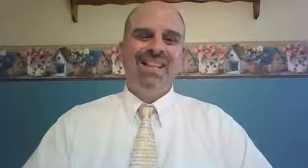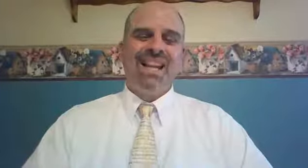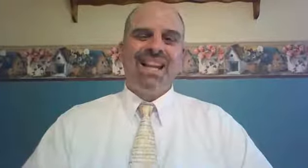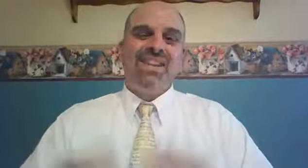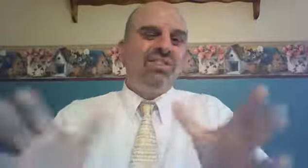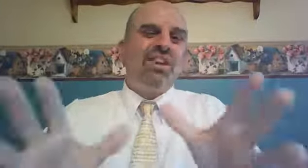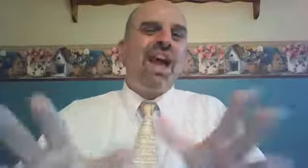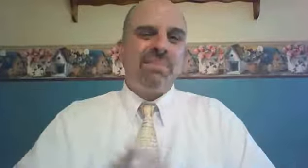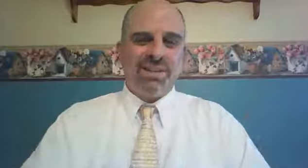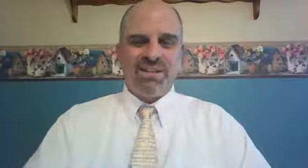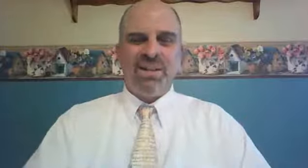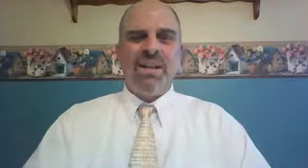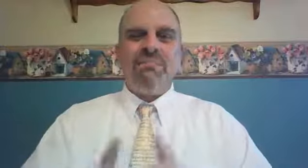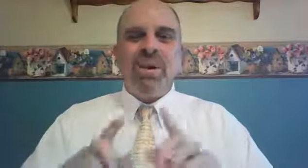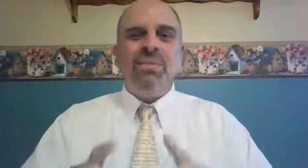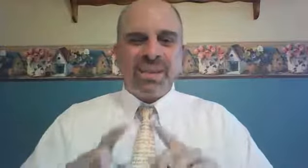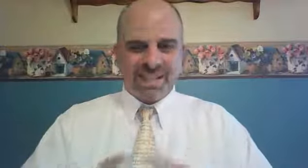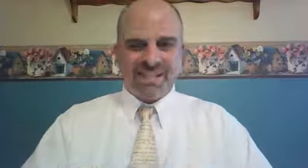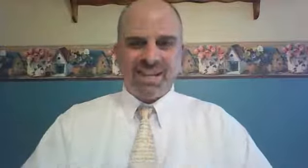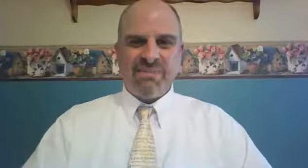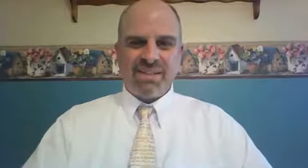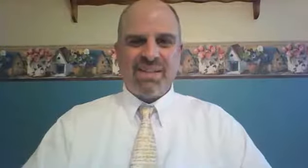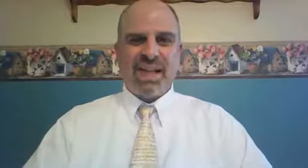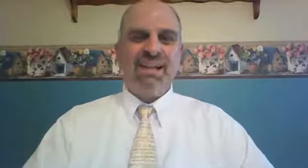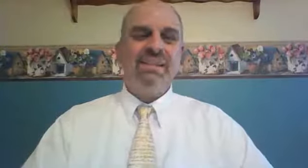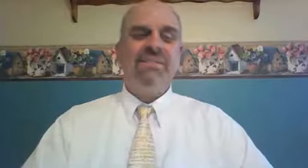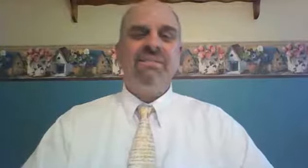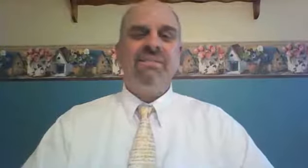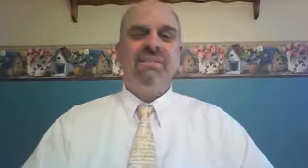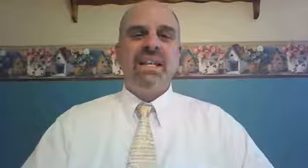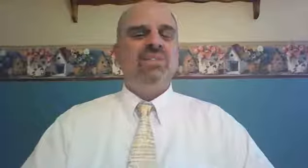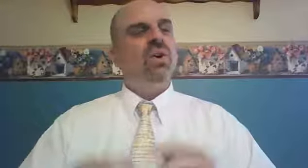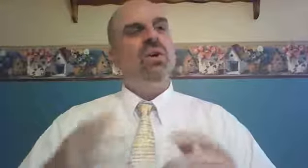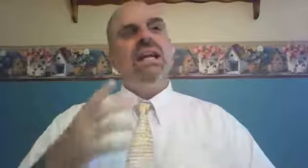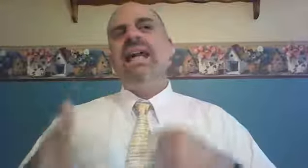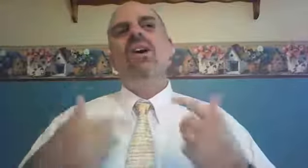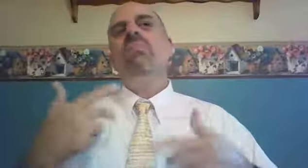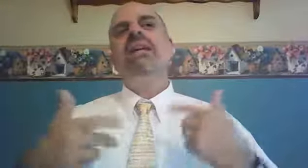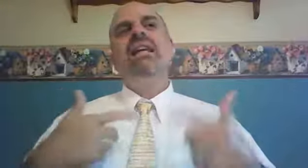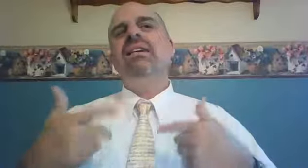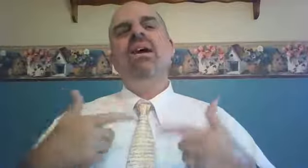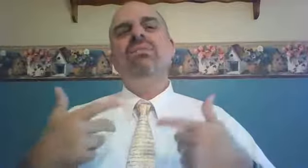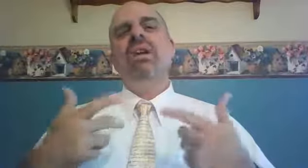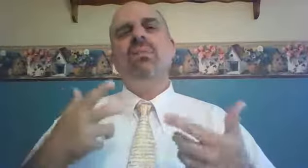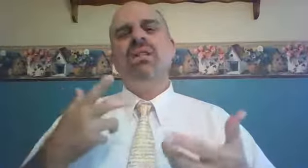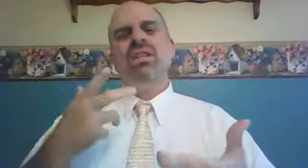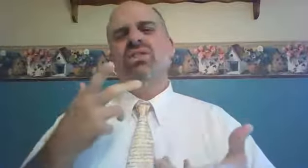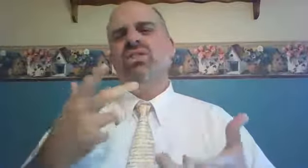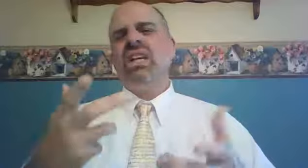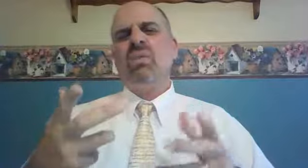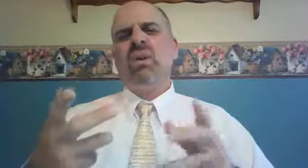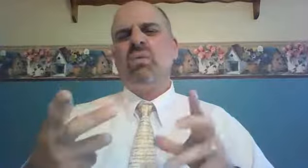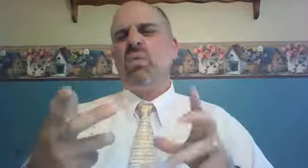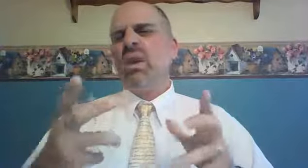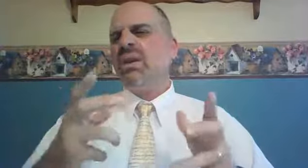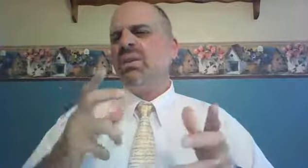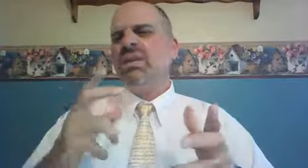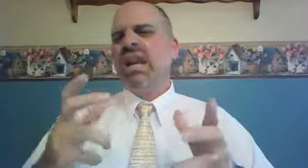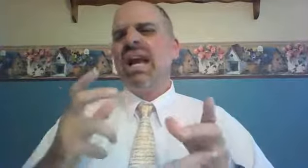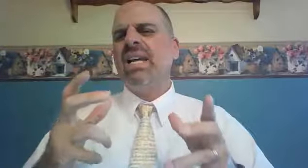This chapter is a perfect example of that. So Naomi then comes up with this secret, weird kind